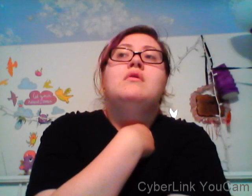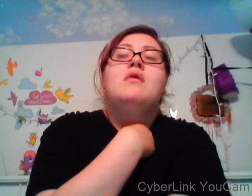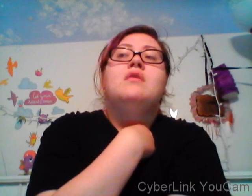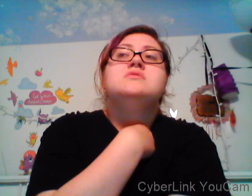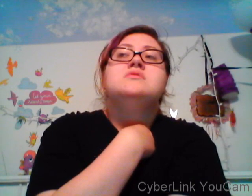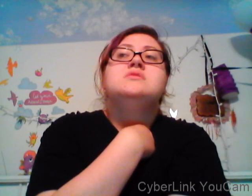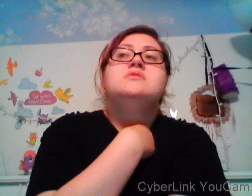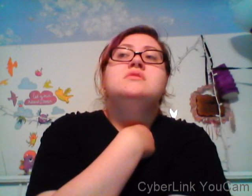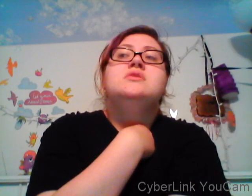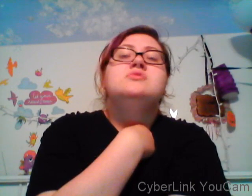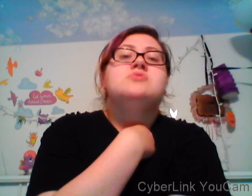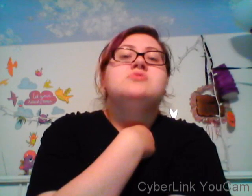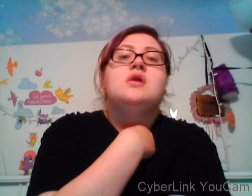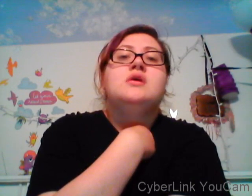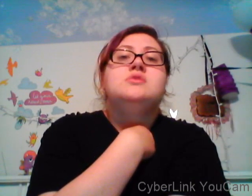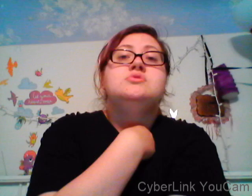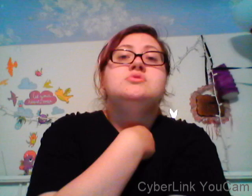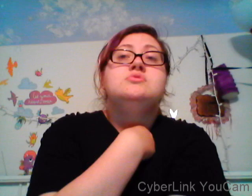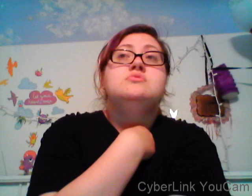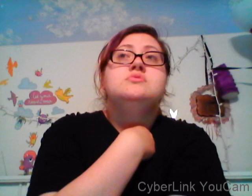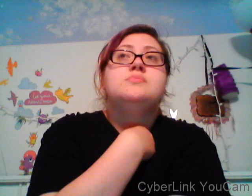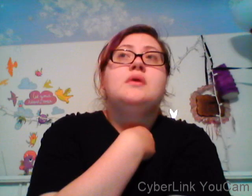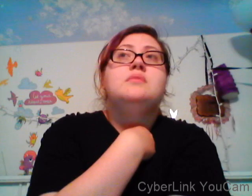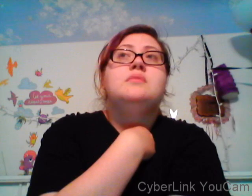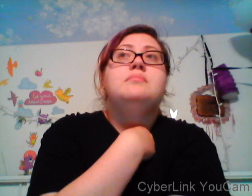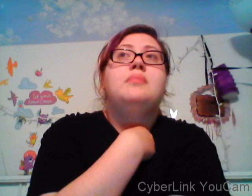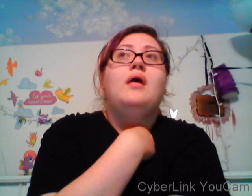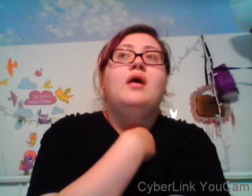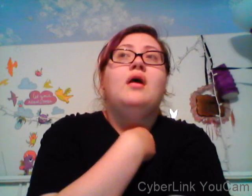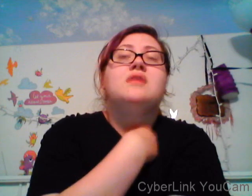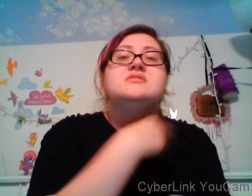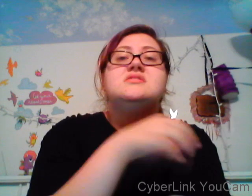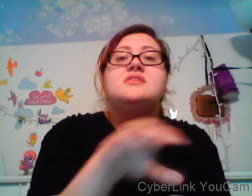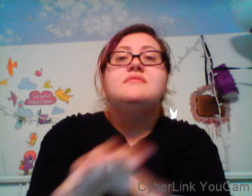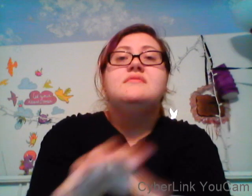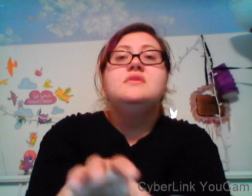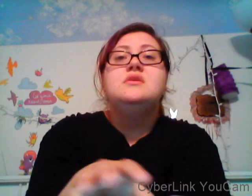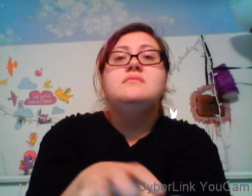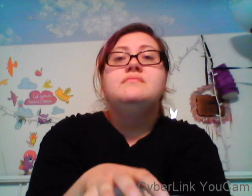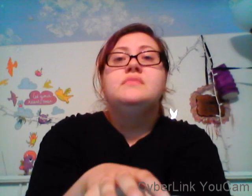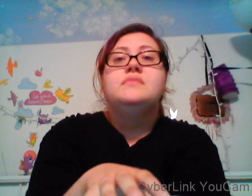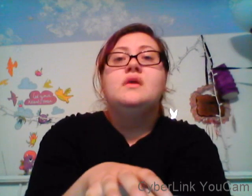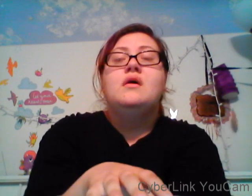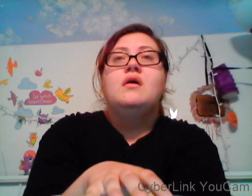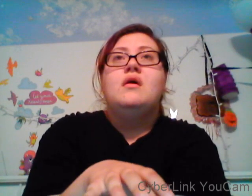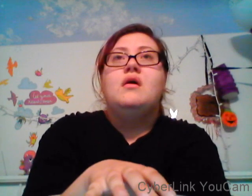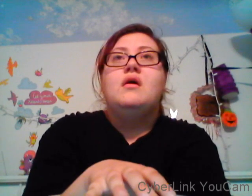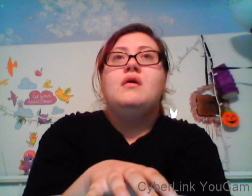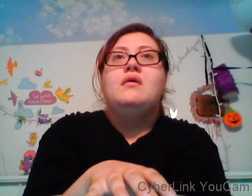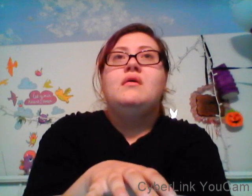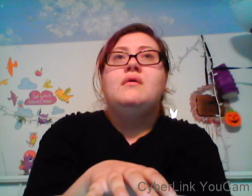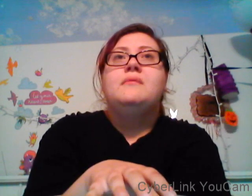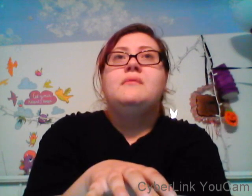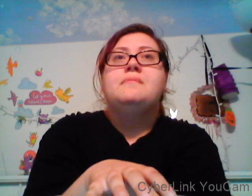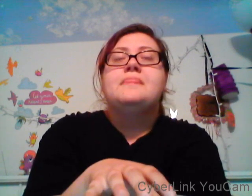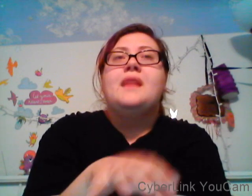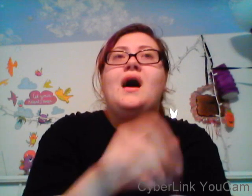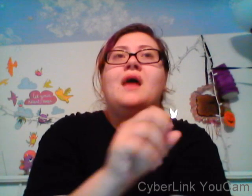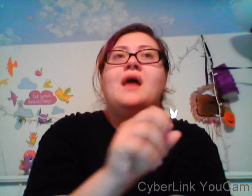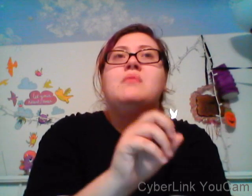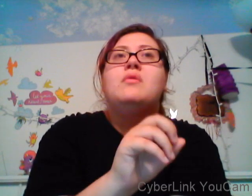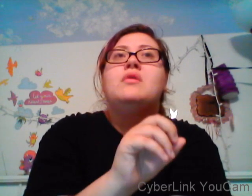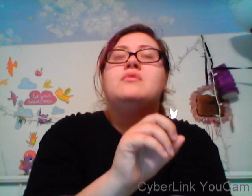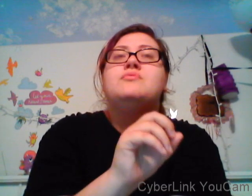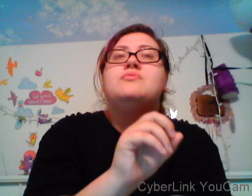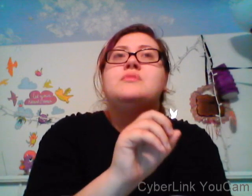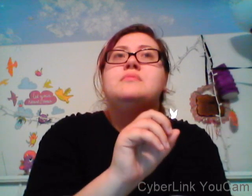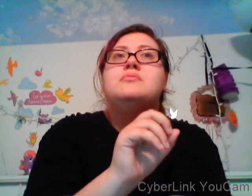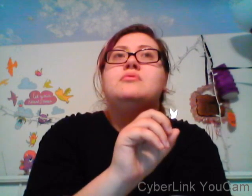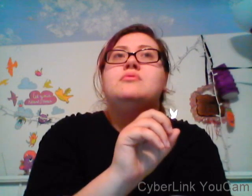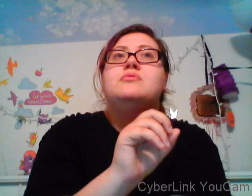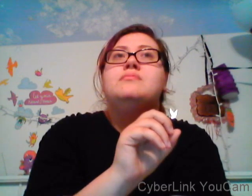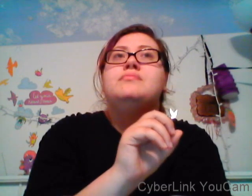new subscribers by the end of June I think that would be a great birthday present from the